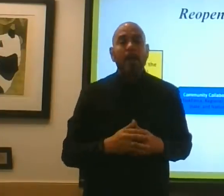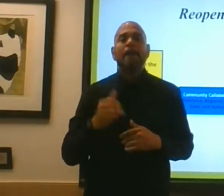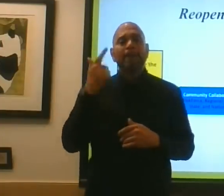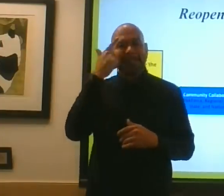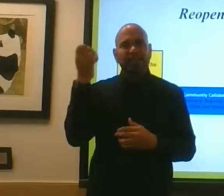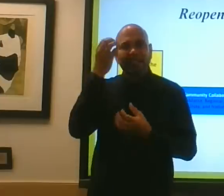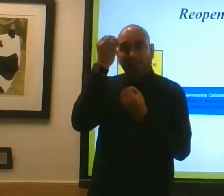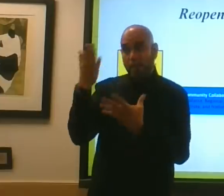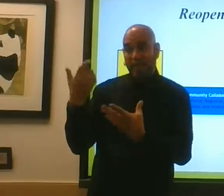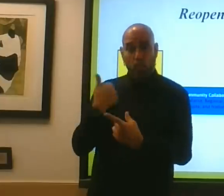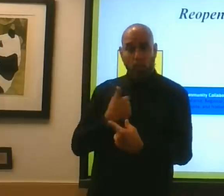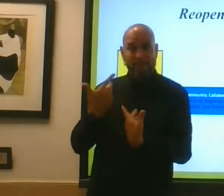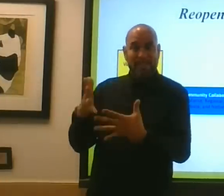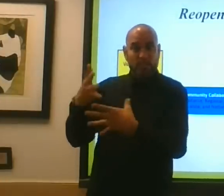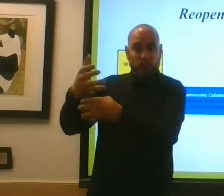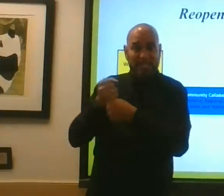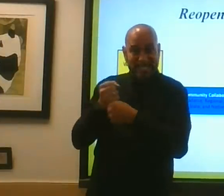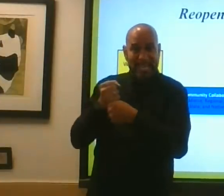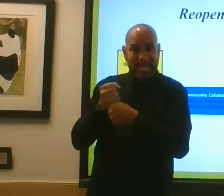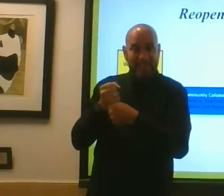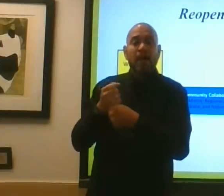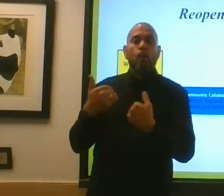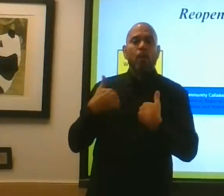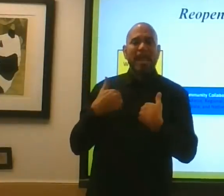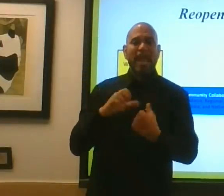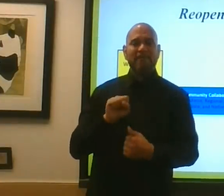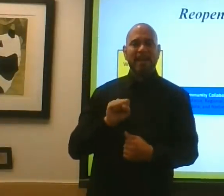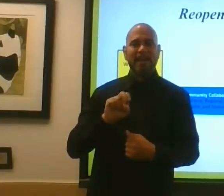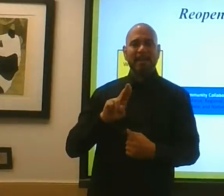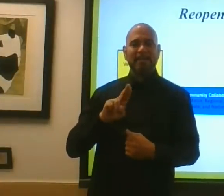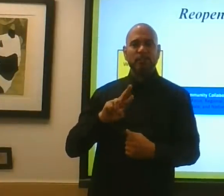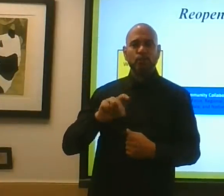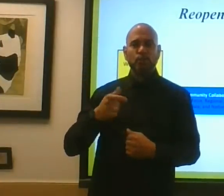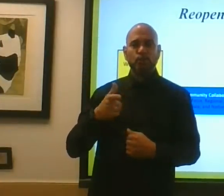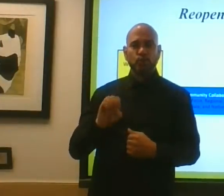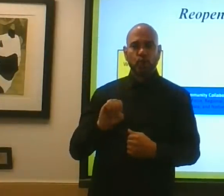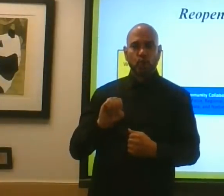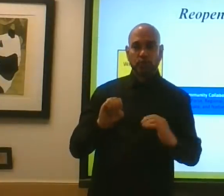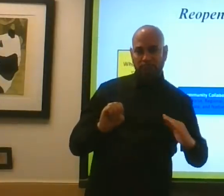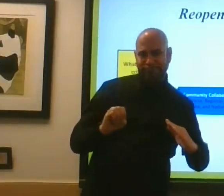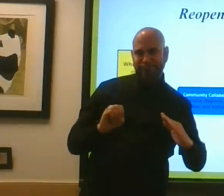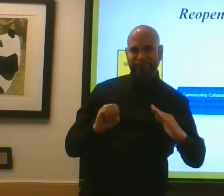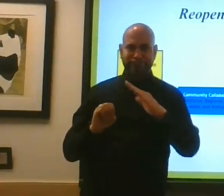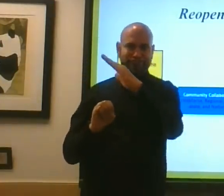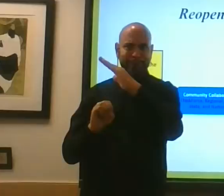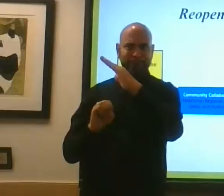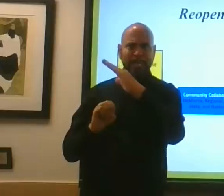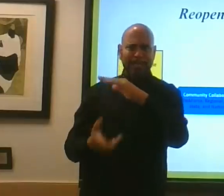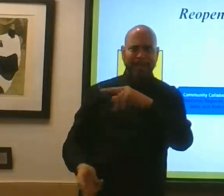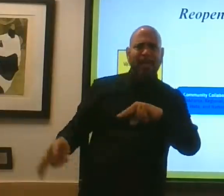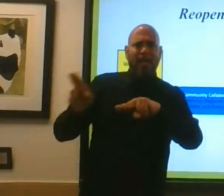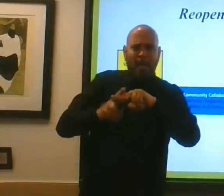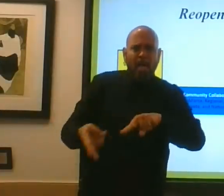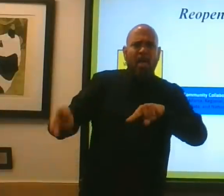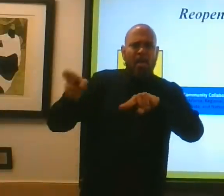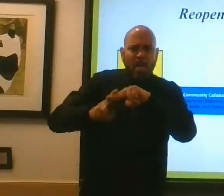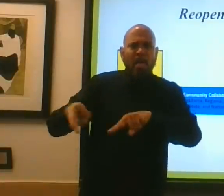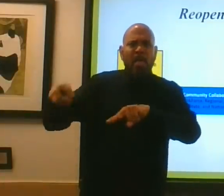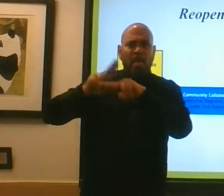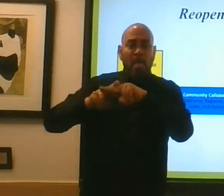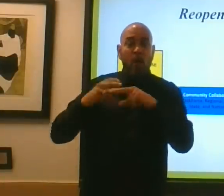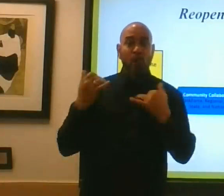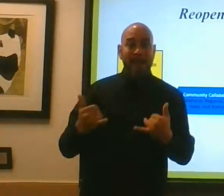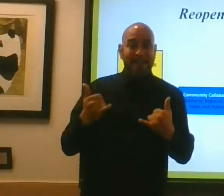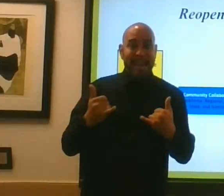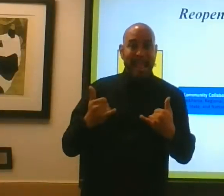now, we're in an uptick, a surge of the transmission of this virus. As a matter of fact, the virus is worse